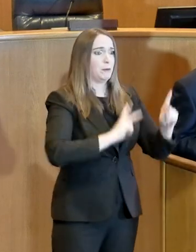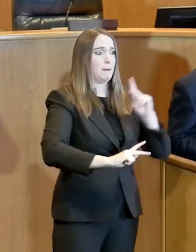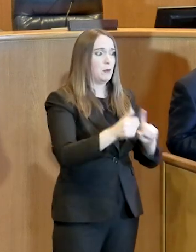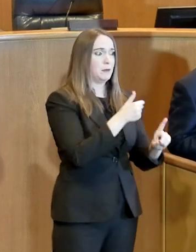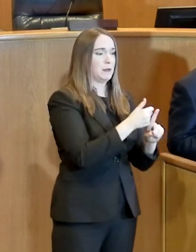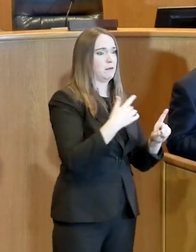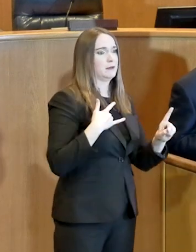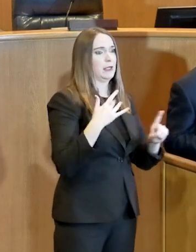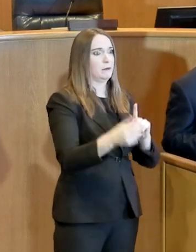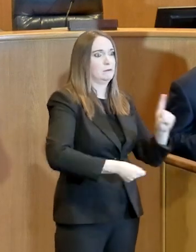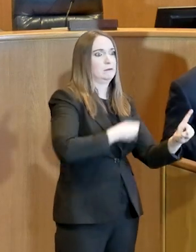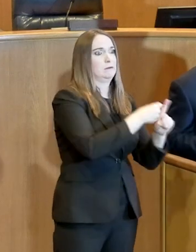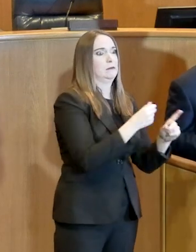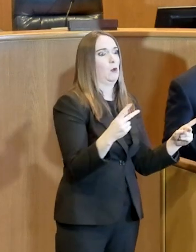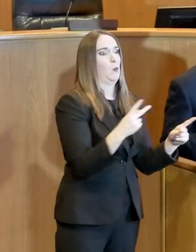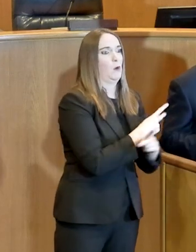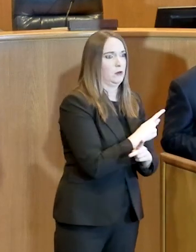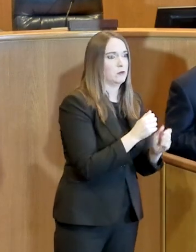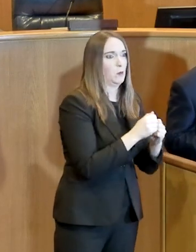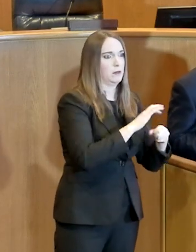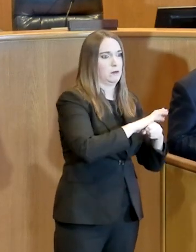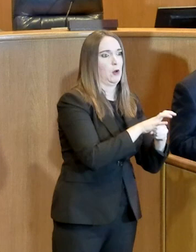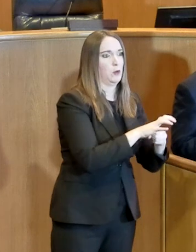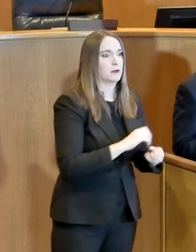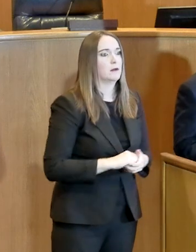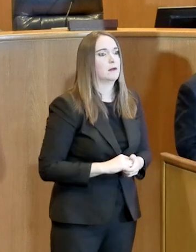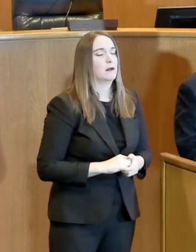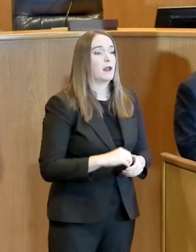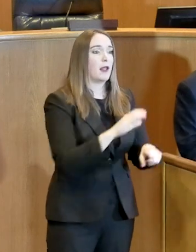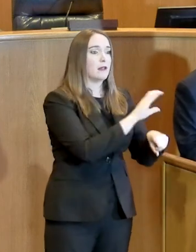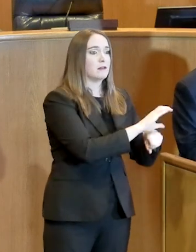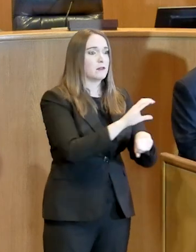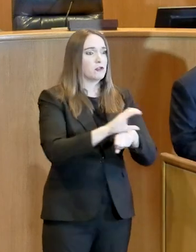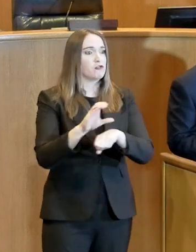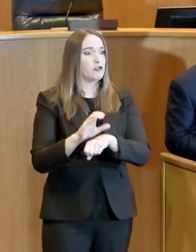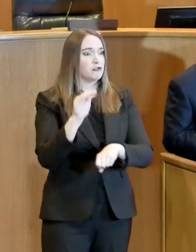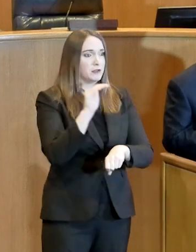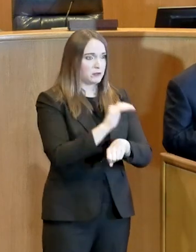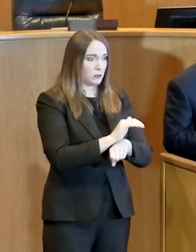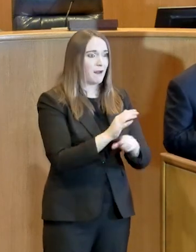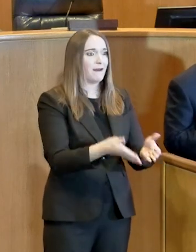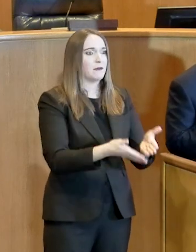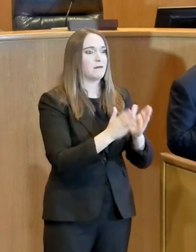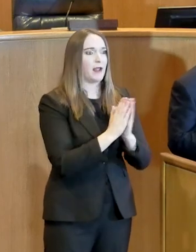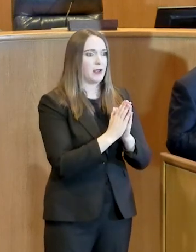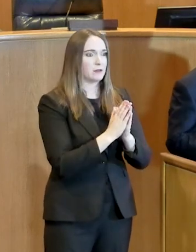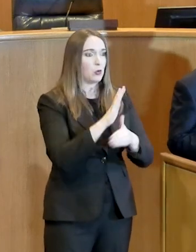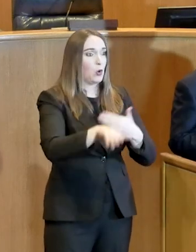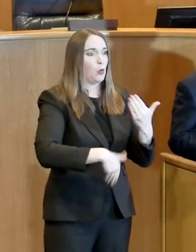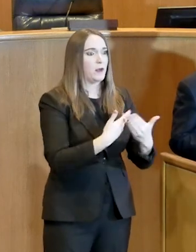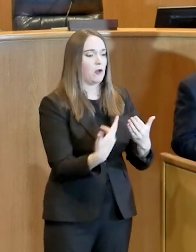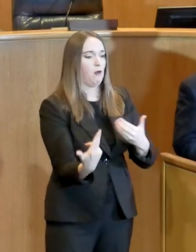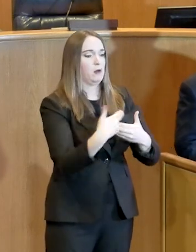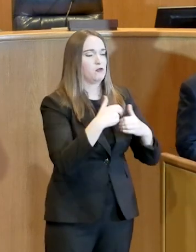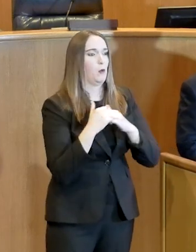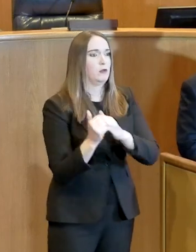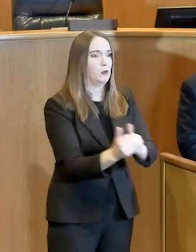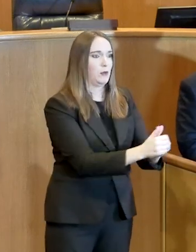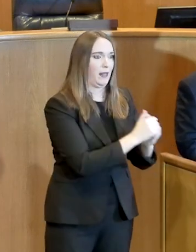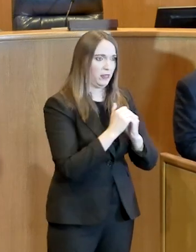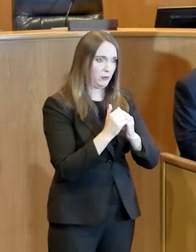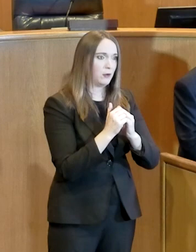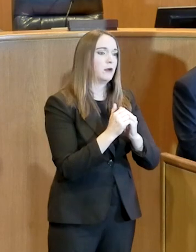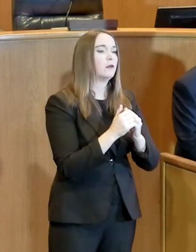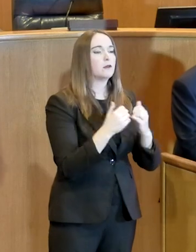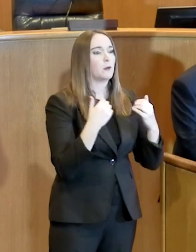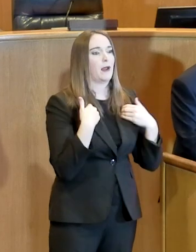come together and ask for a night of prayer there, and in addition to that, our mosques, our synagogues are